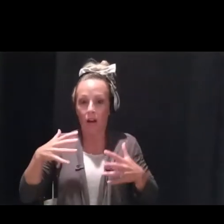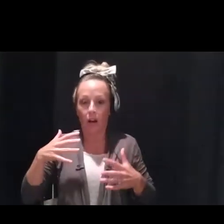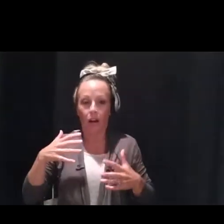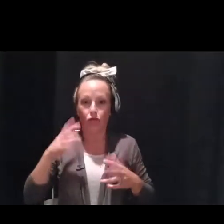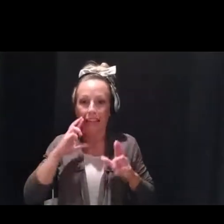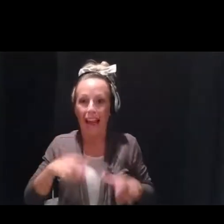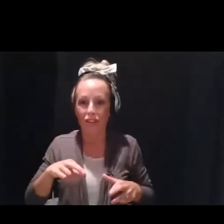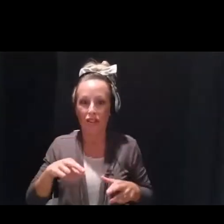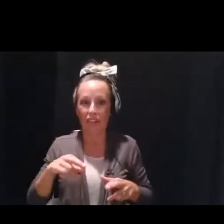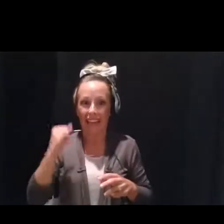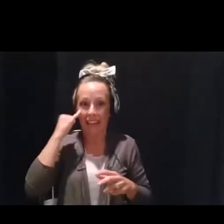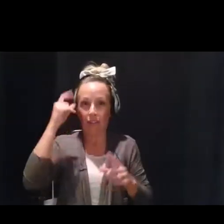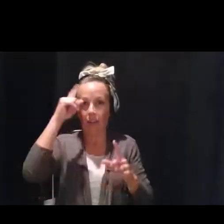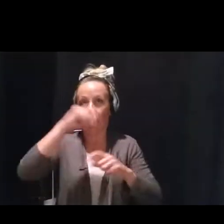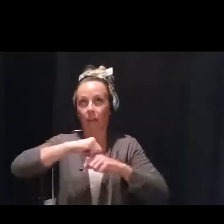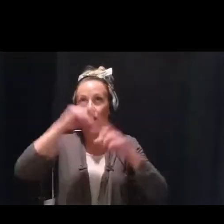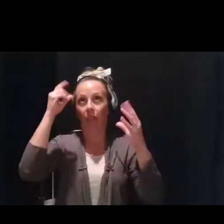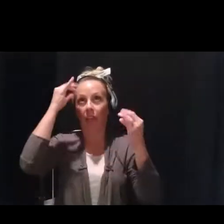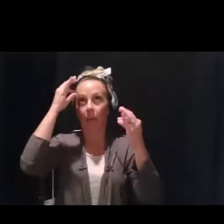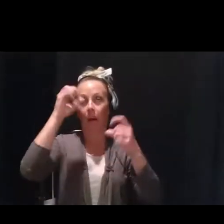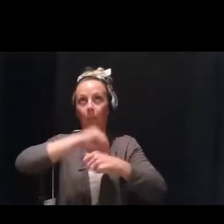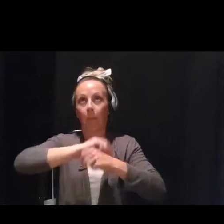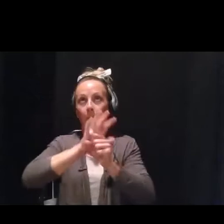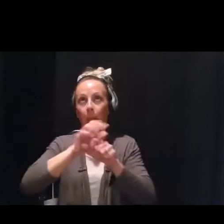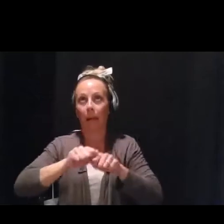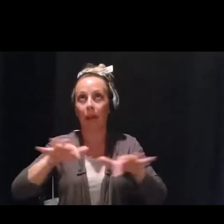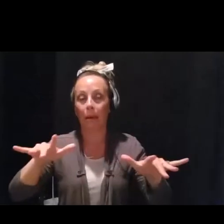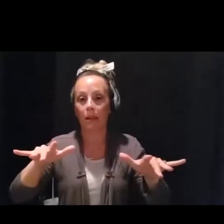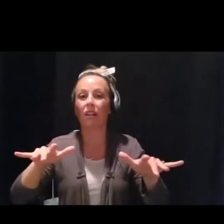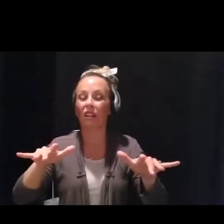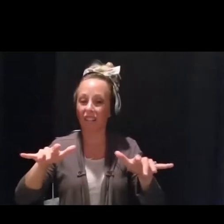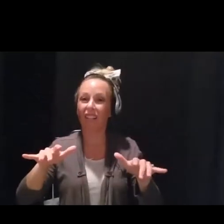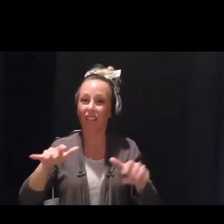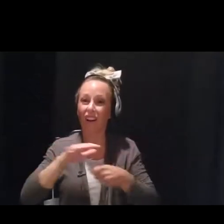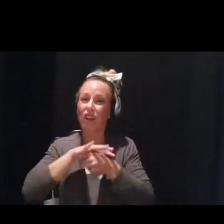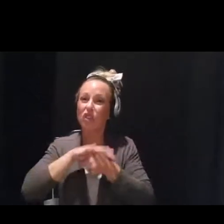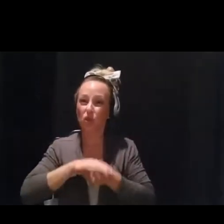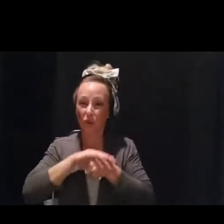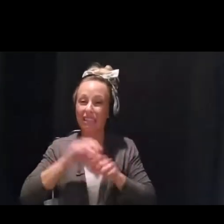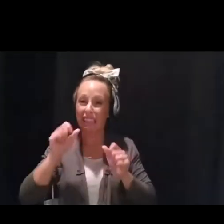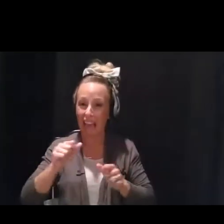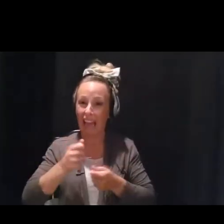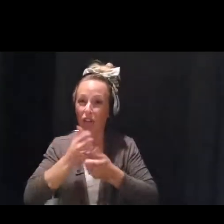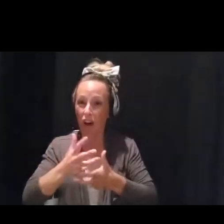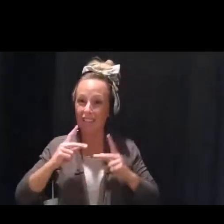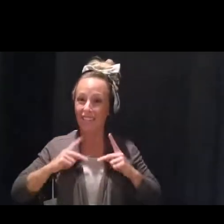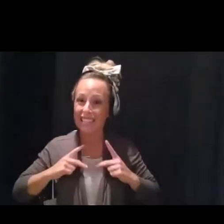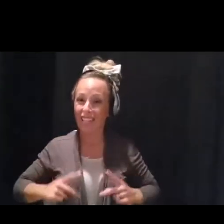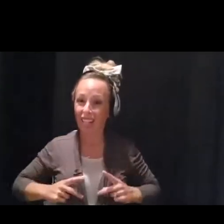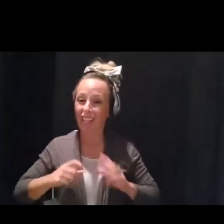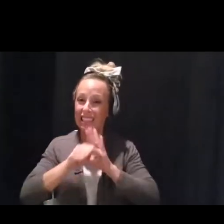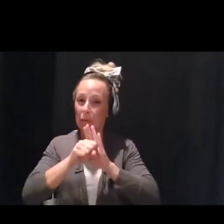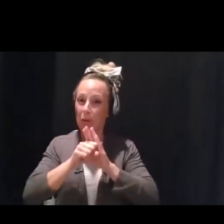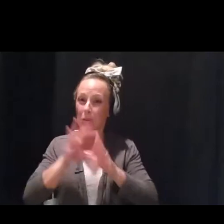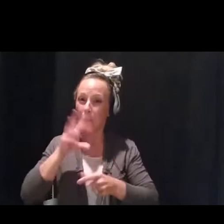pandemic. So stress and anxiety often manifest itself in physical symptoms within our body.